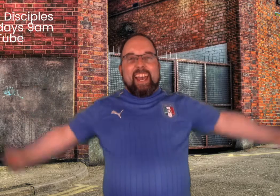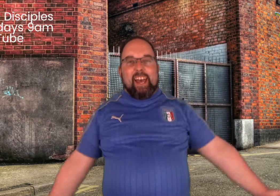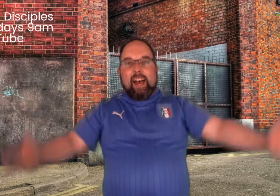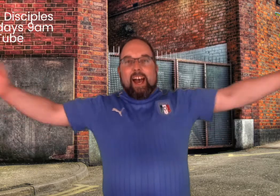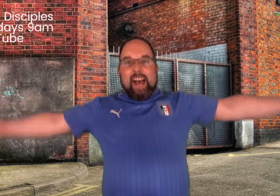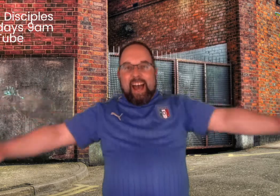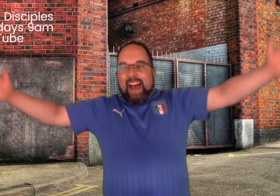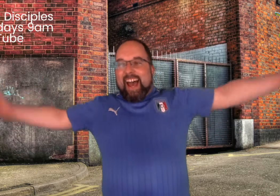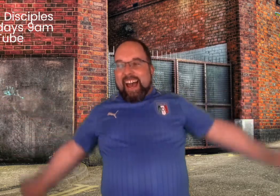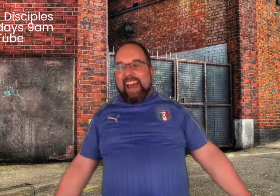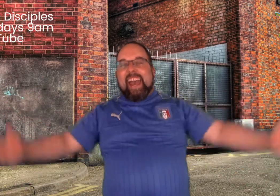Amen.